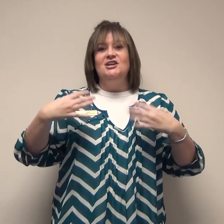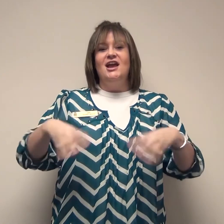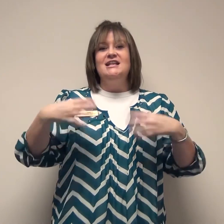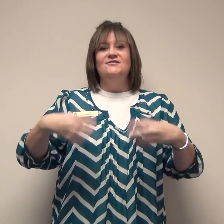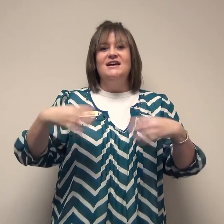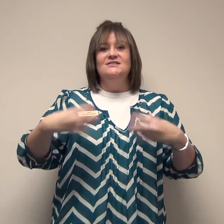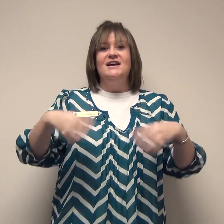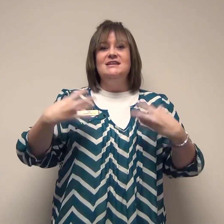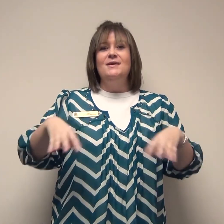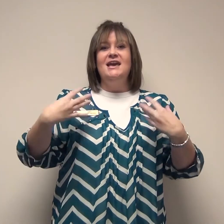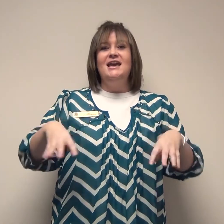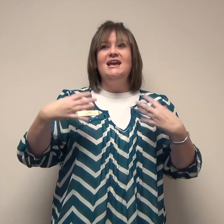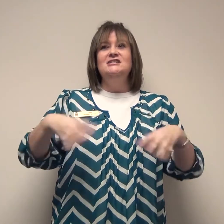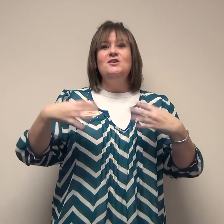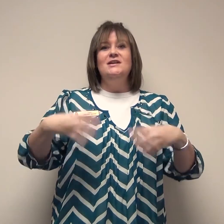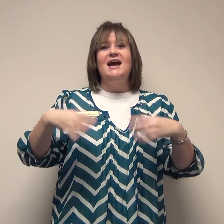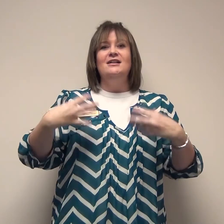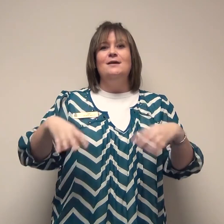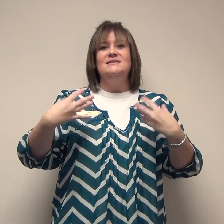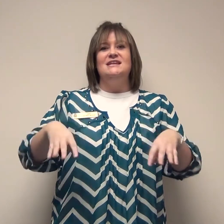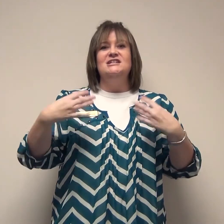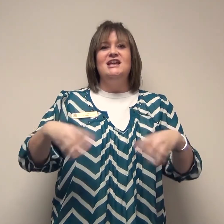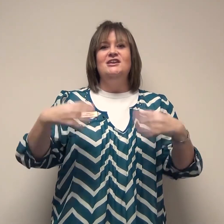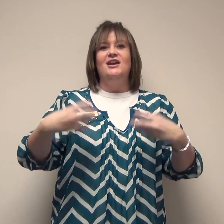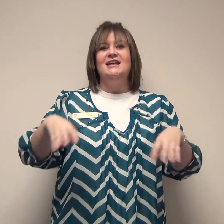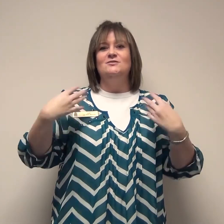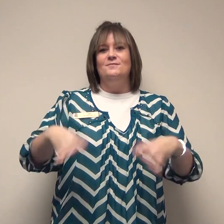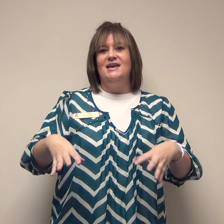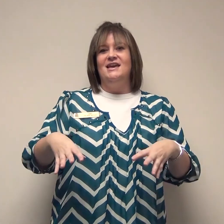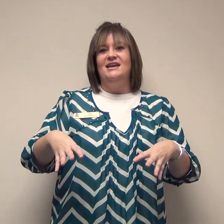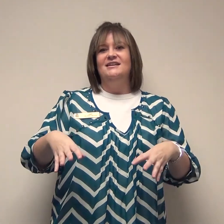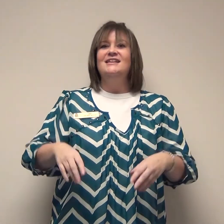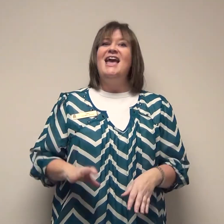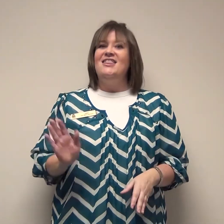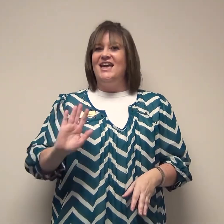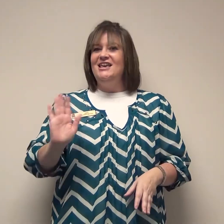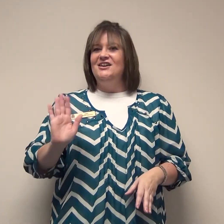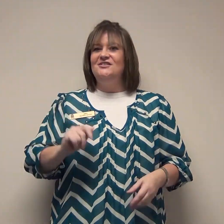your hands fast as can be. Do it now let me see. Shake your hands with me. Thank you.